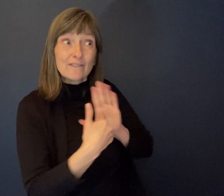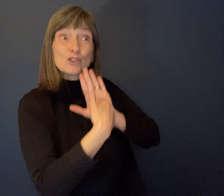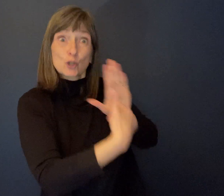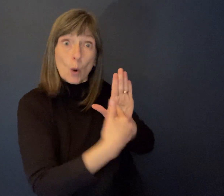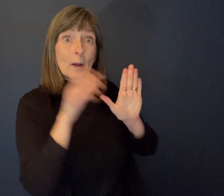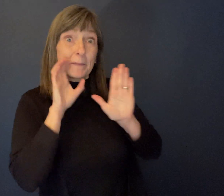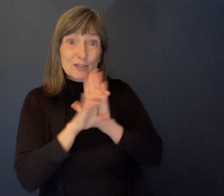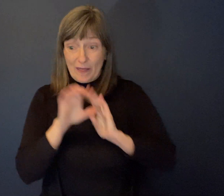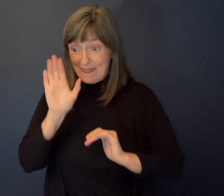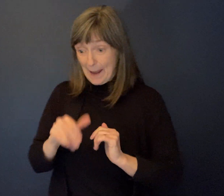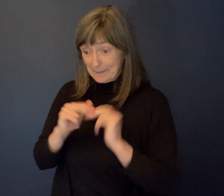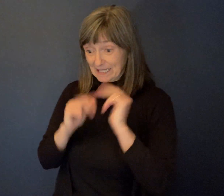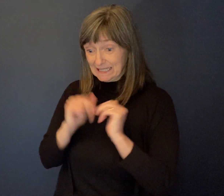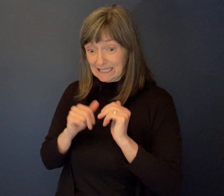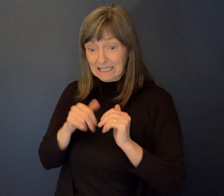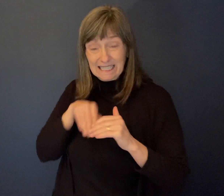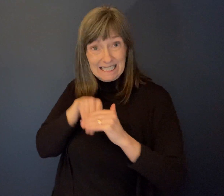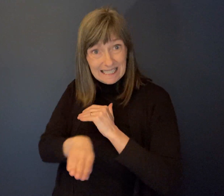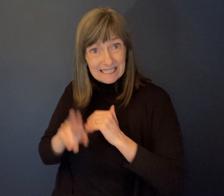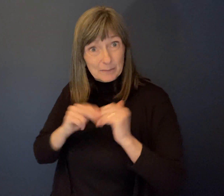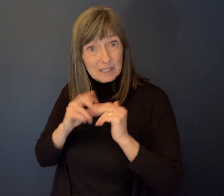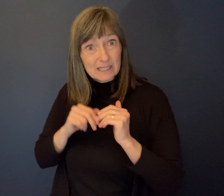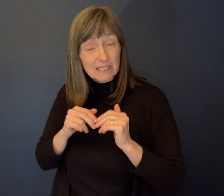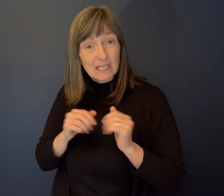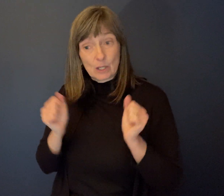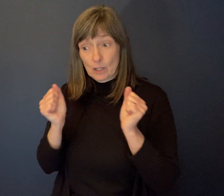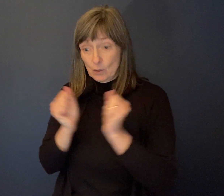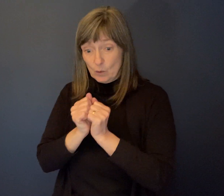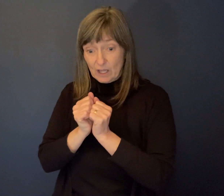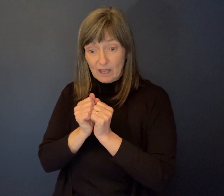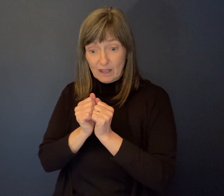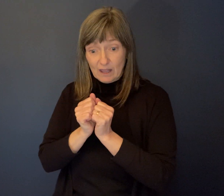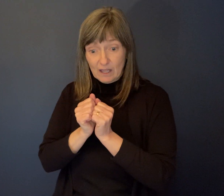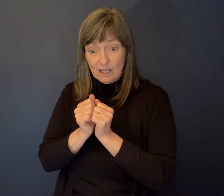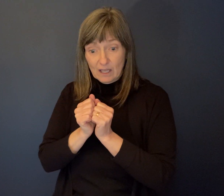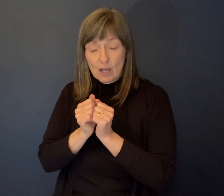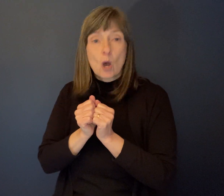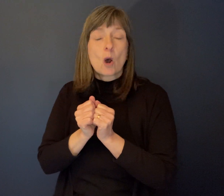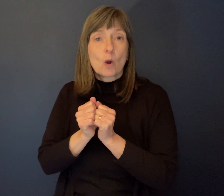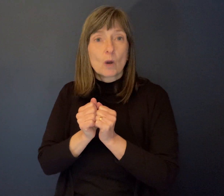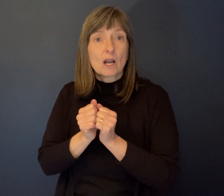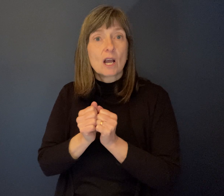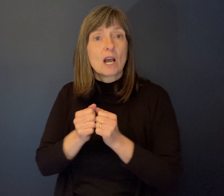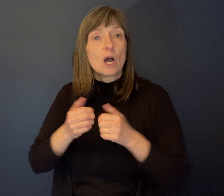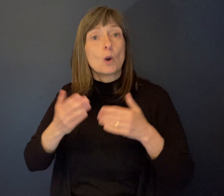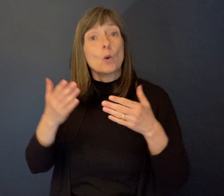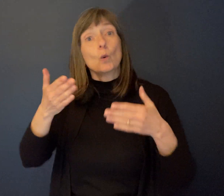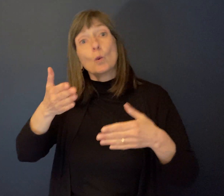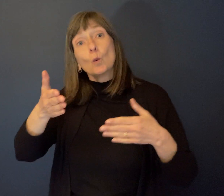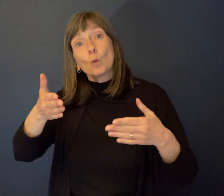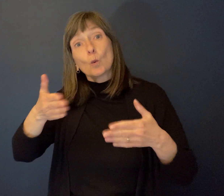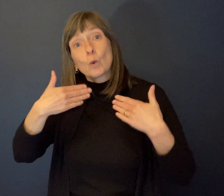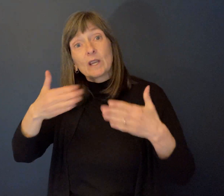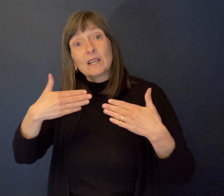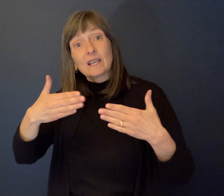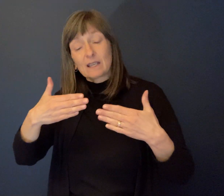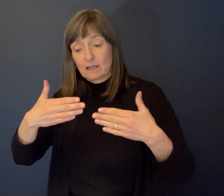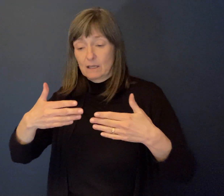of an entrance to a building with a, uh, a windbrake separating the ramp to the front door. So there's a windbrake